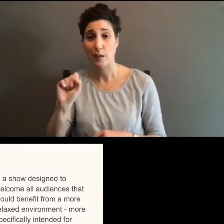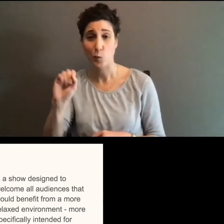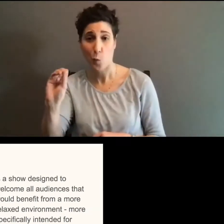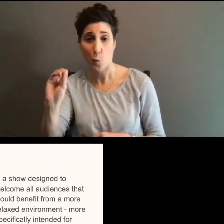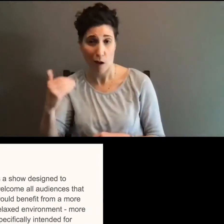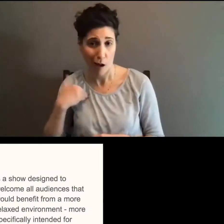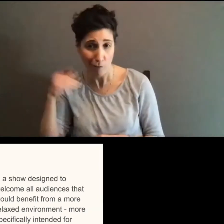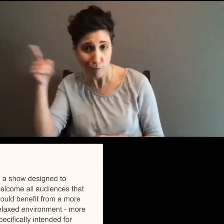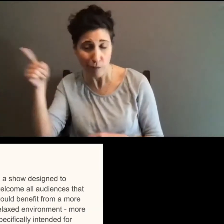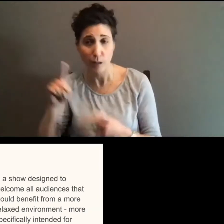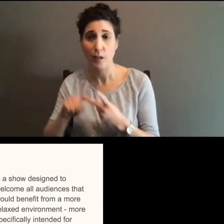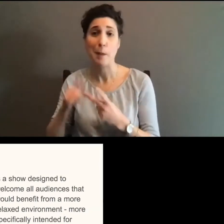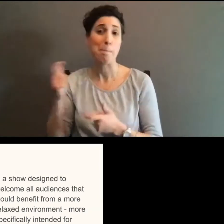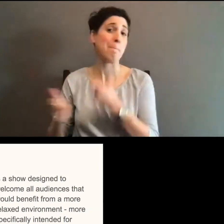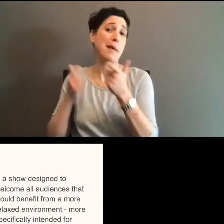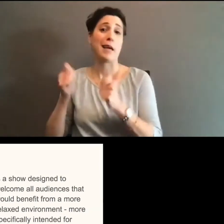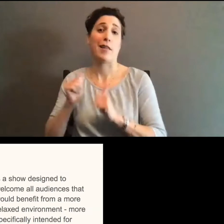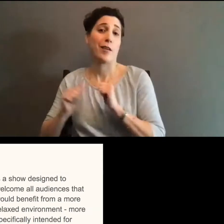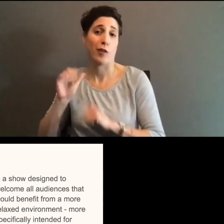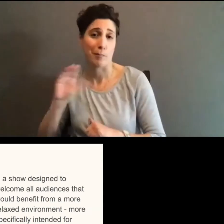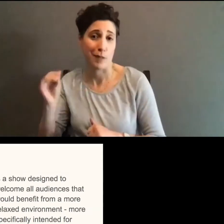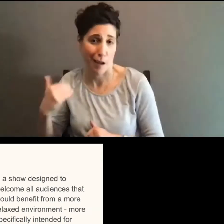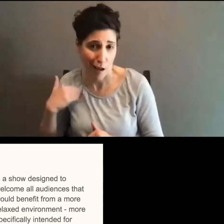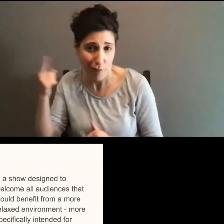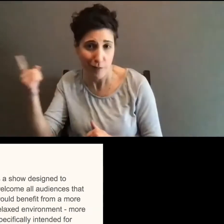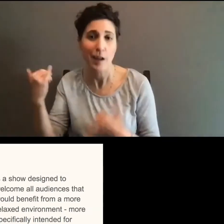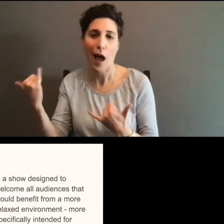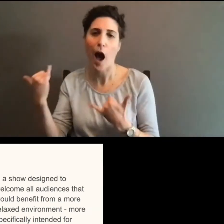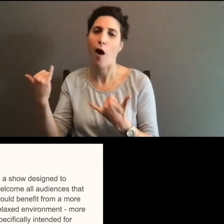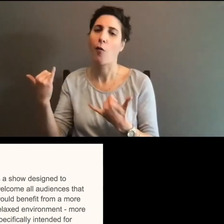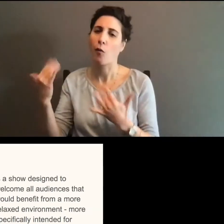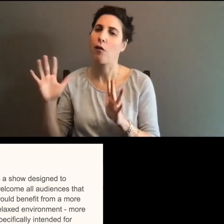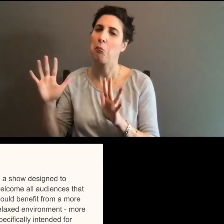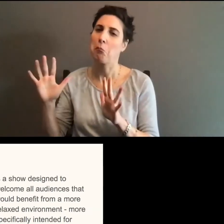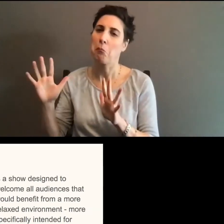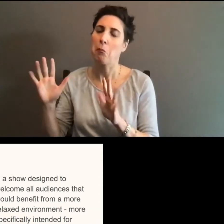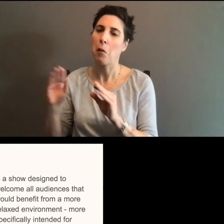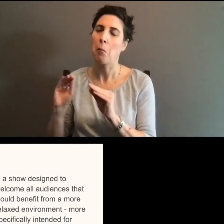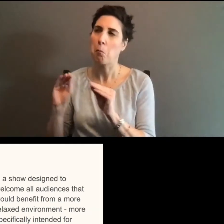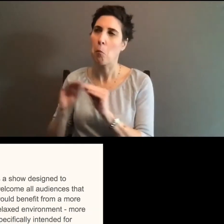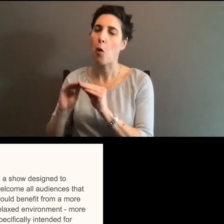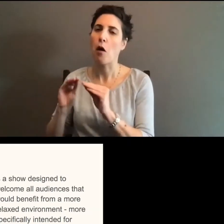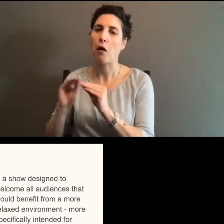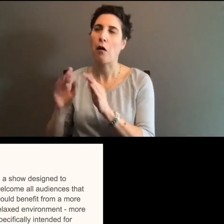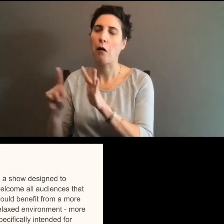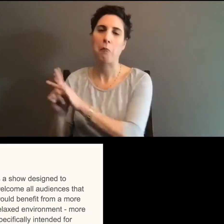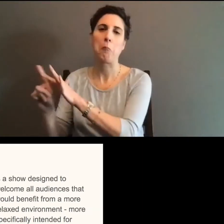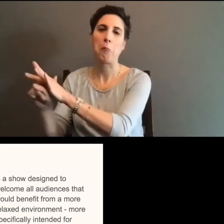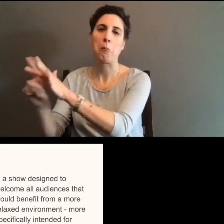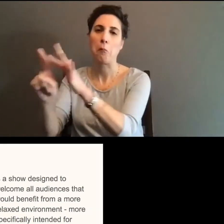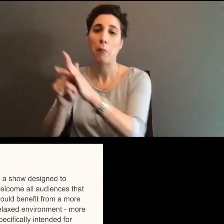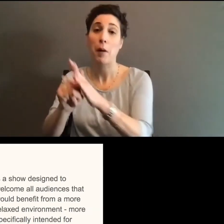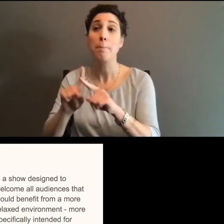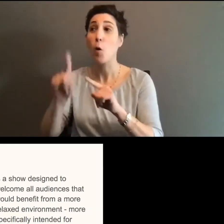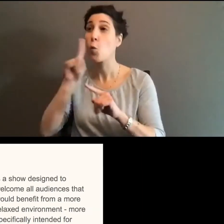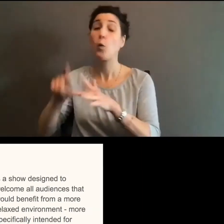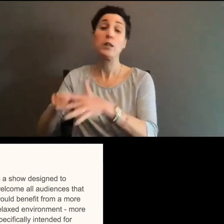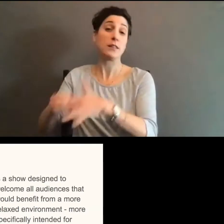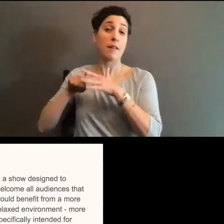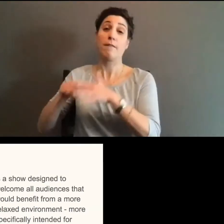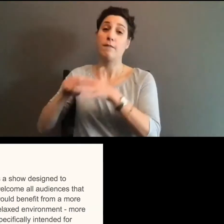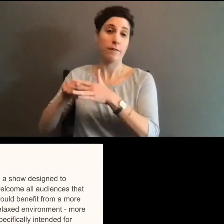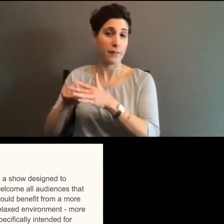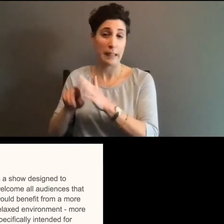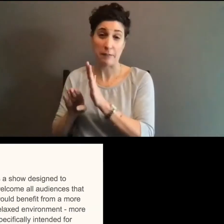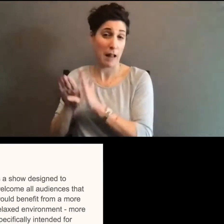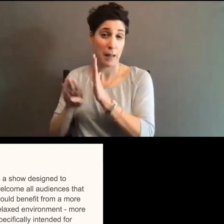major, major theater companies. Um, so I think I mainly just want to put the note out that it was developed, um,